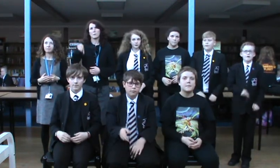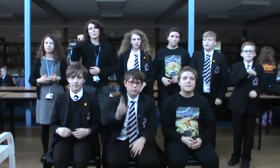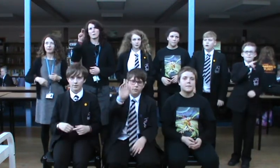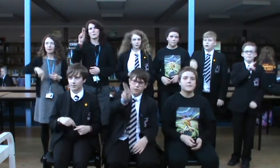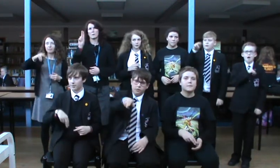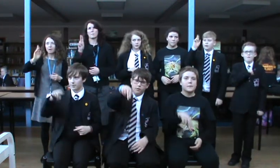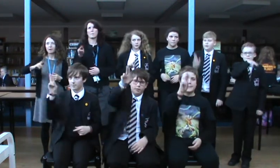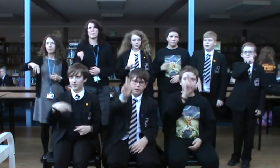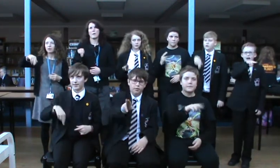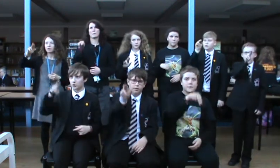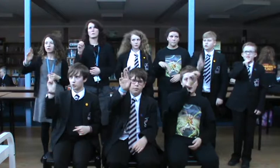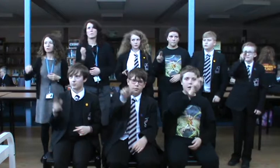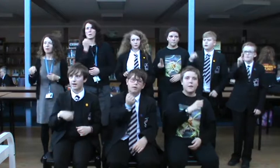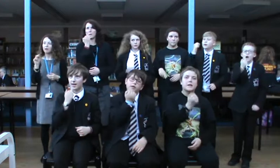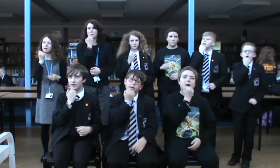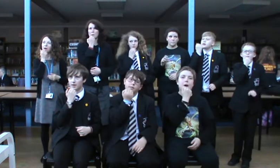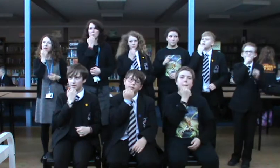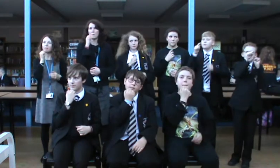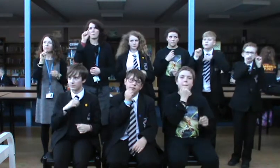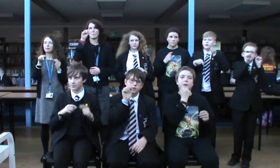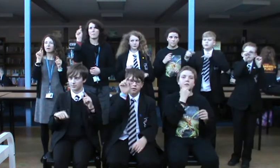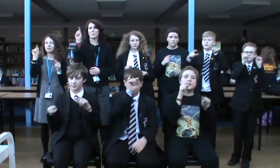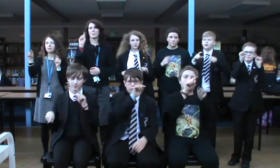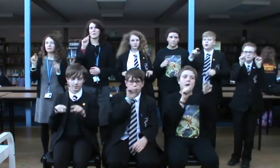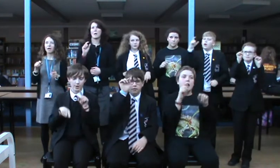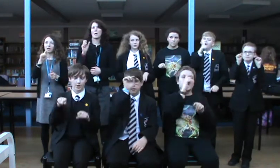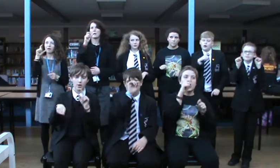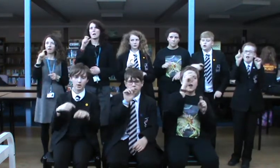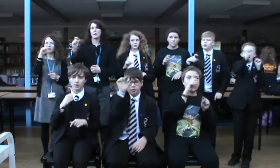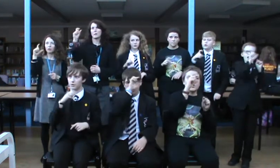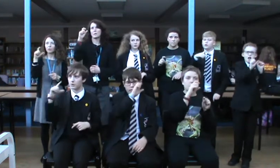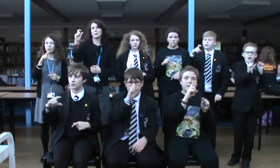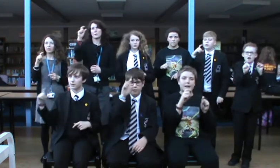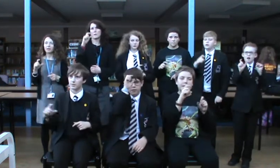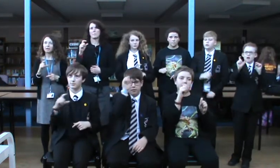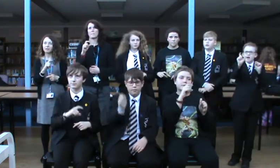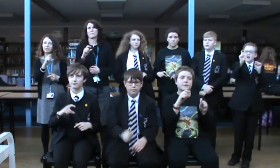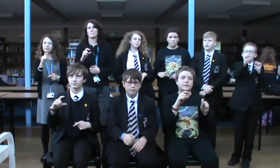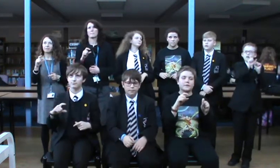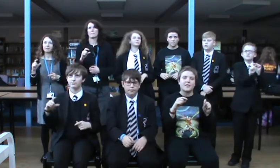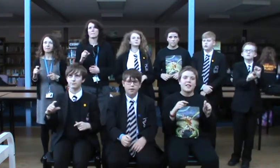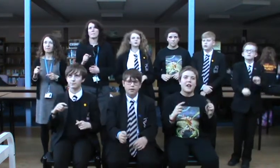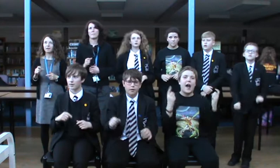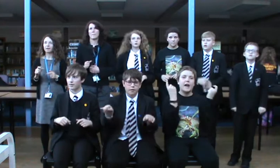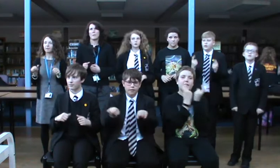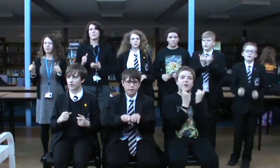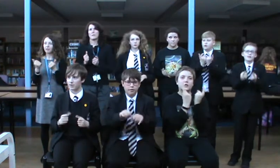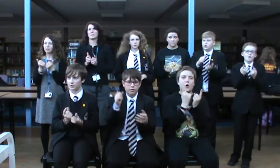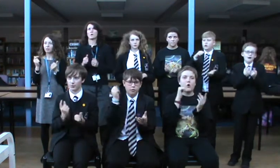I'm gonna paint you by numbers And color you in If things go